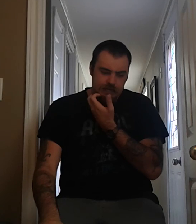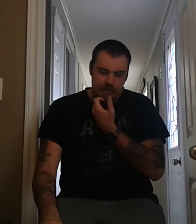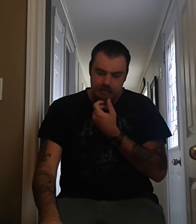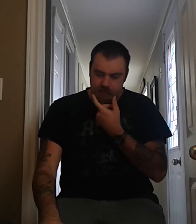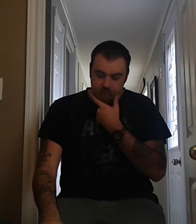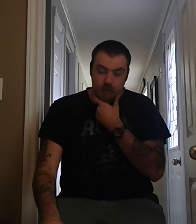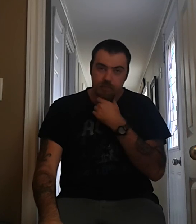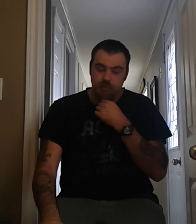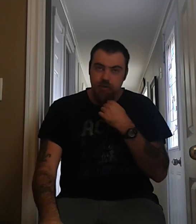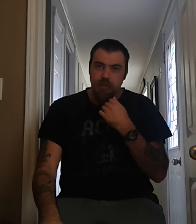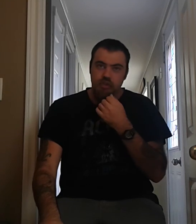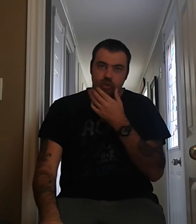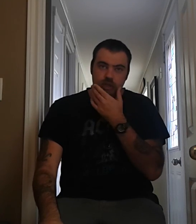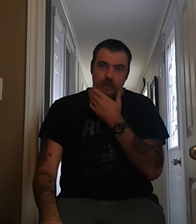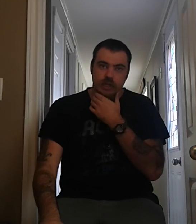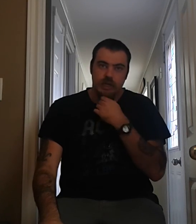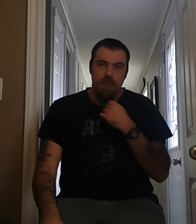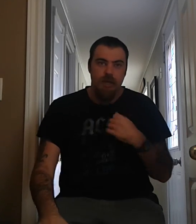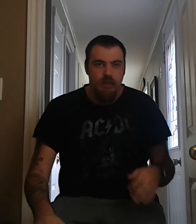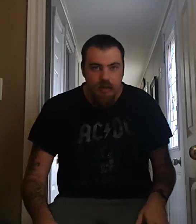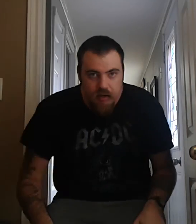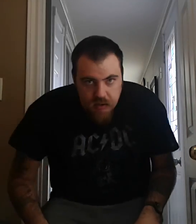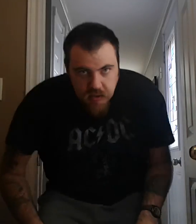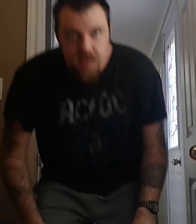And, um, hope you really enjoyed enjoyed in that fight. Uh,